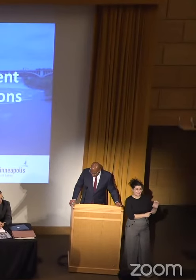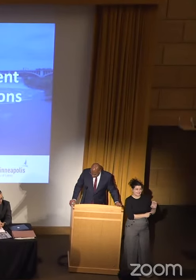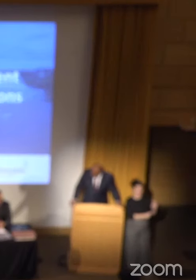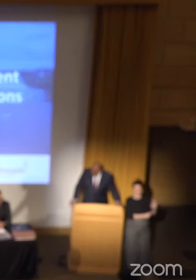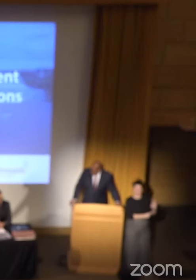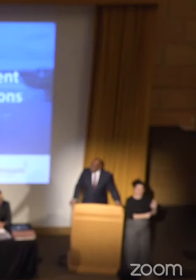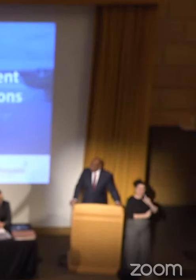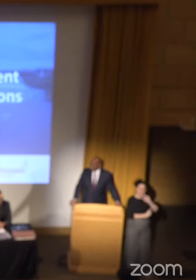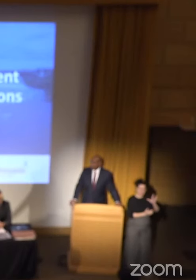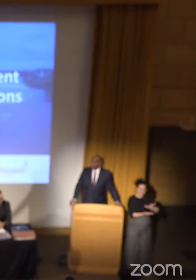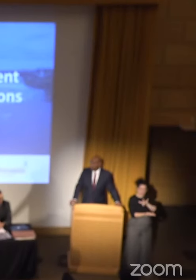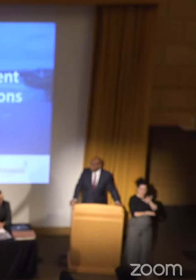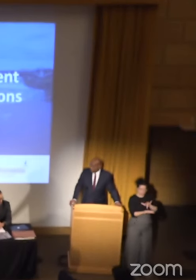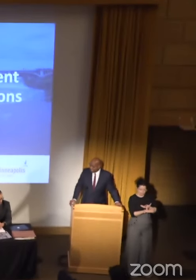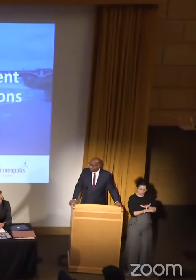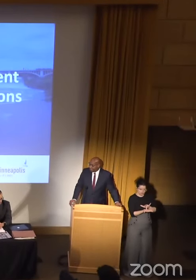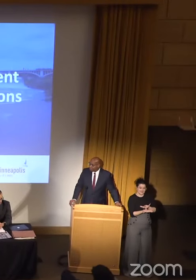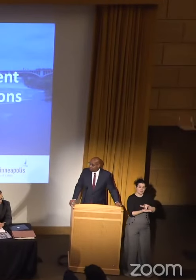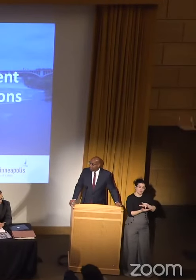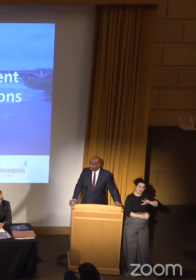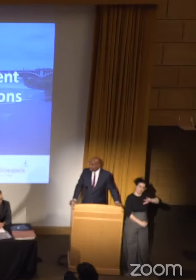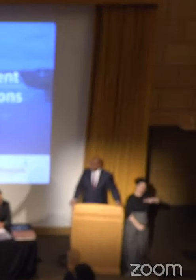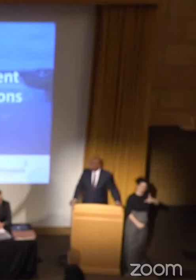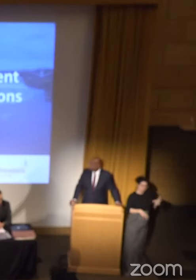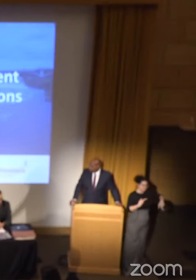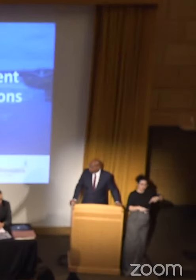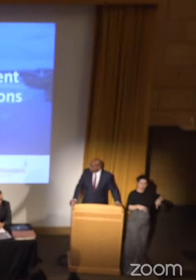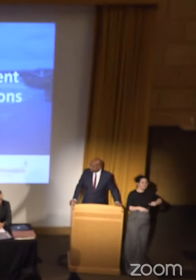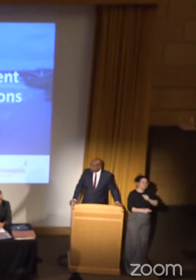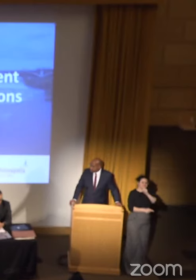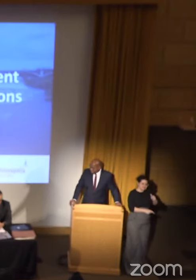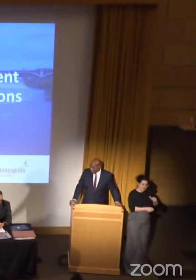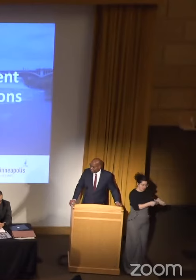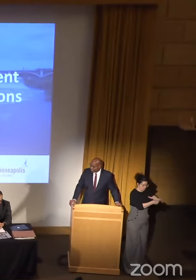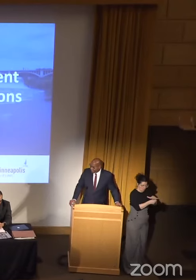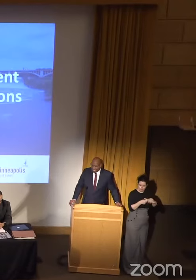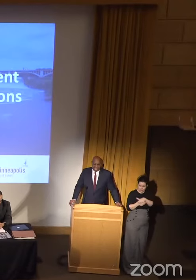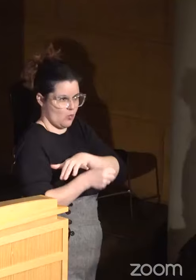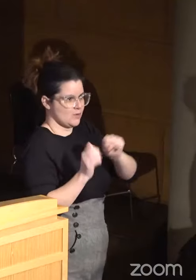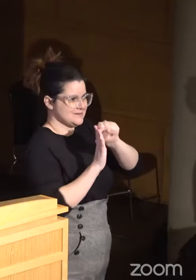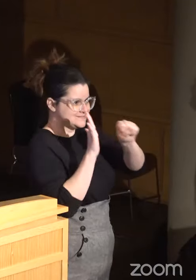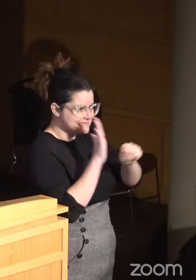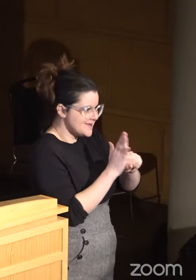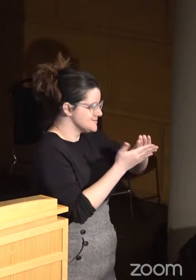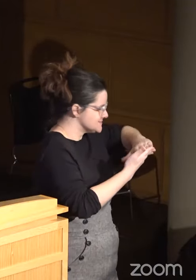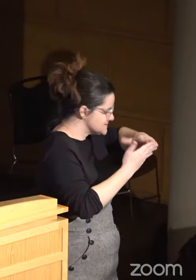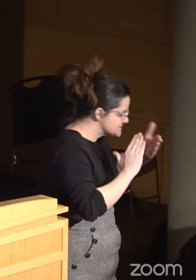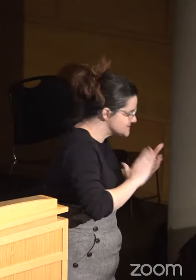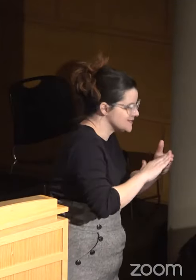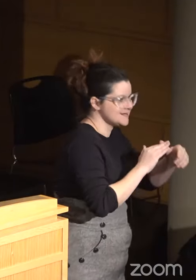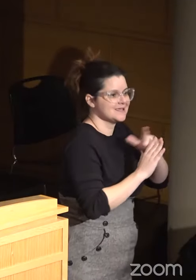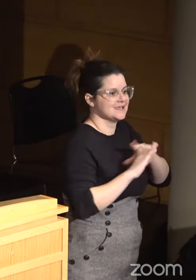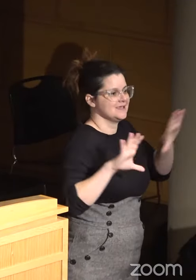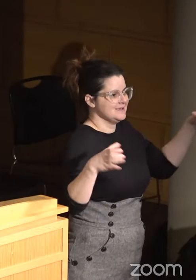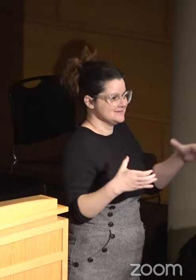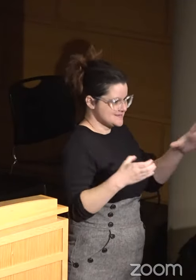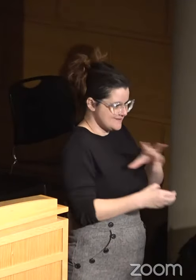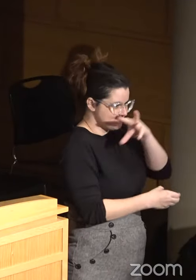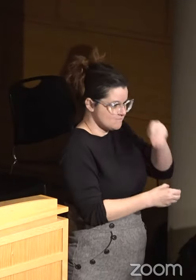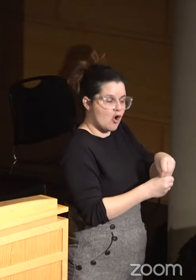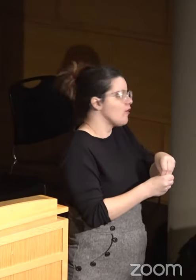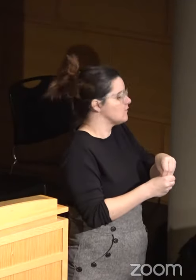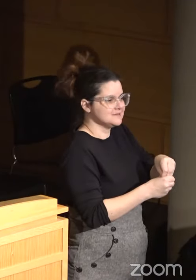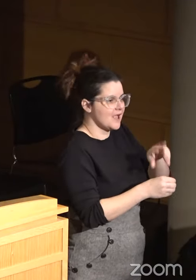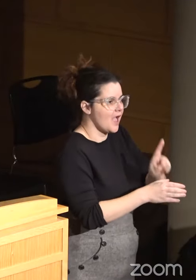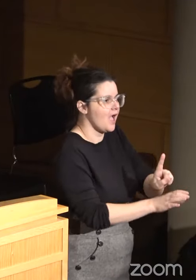essential third party, not one of the local state-city stakeholders, but a third